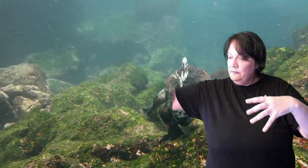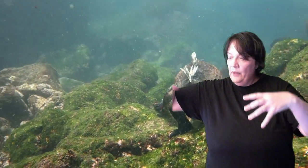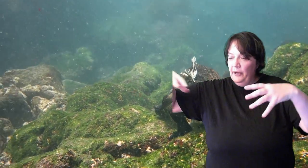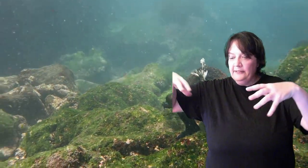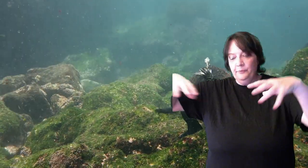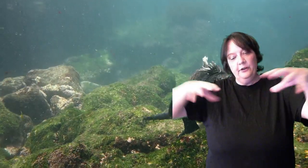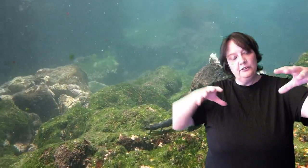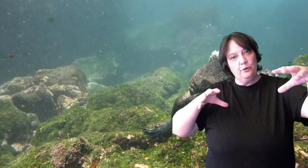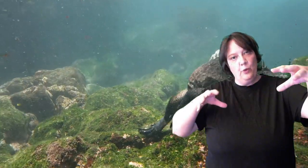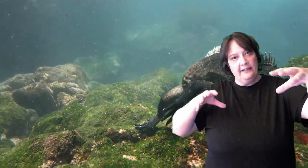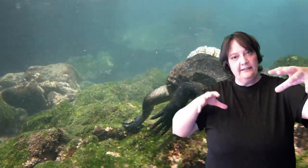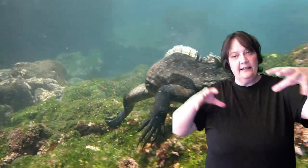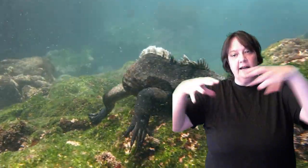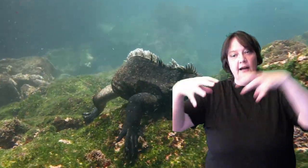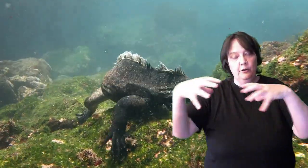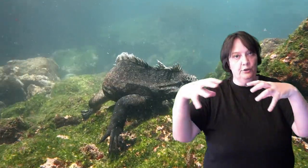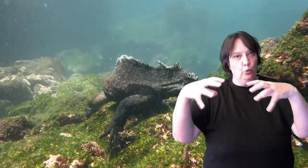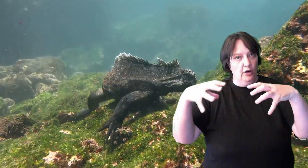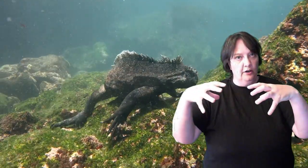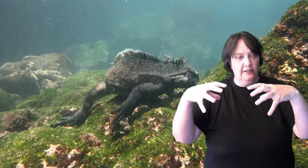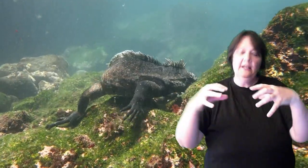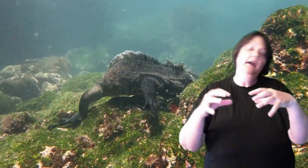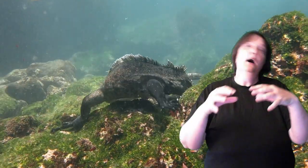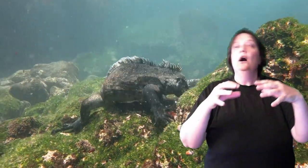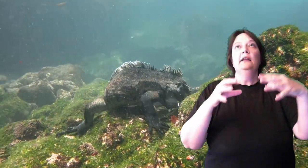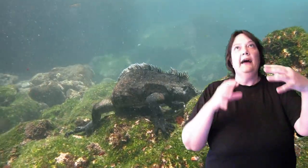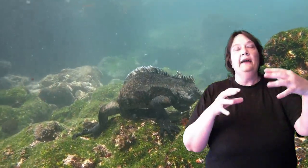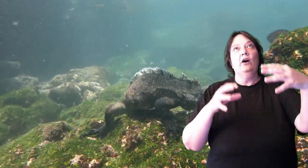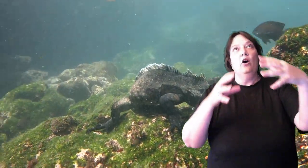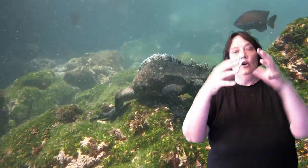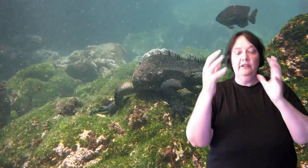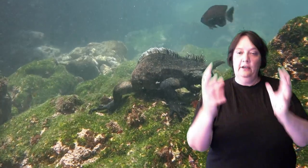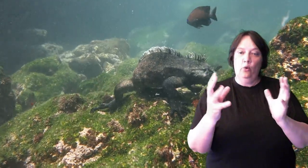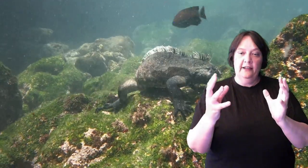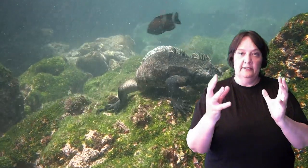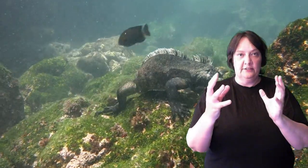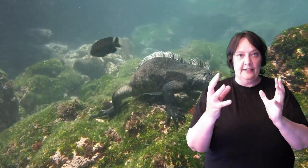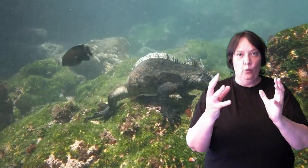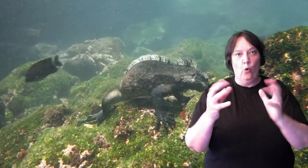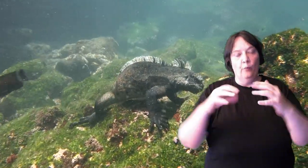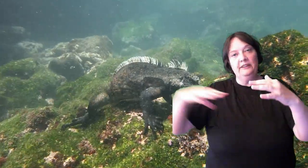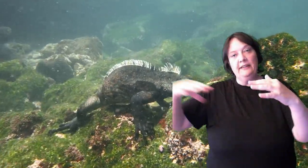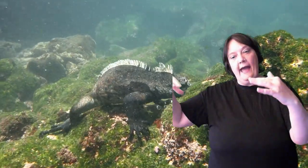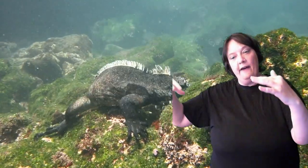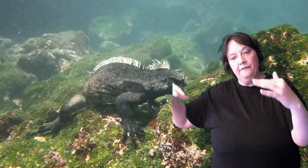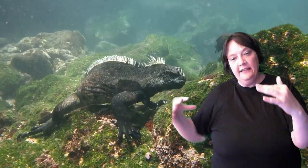But because of the way that the current works, they are on the equator so they're warm but they have the